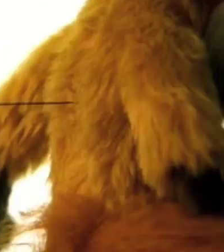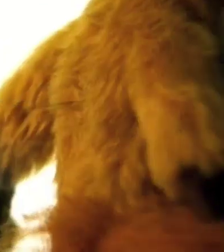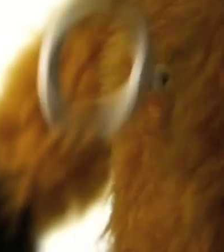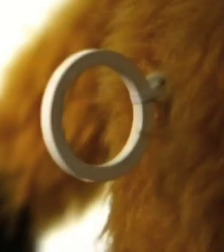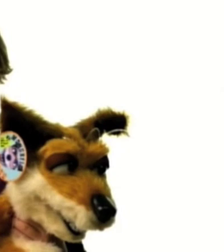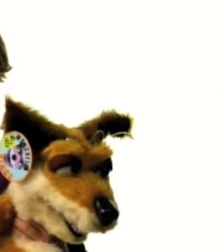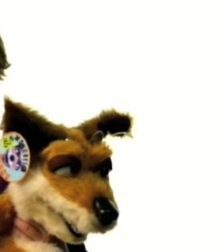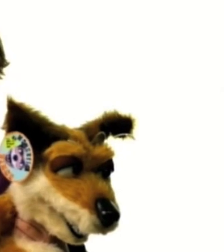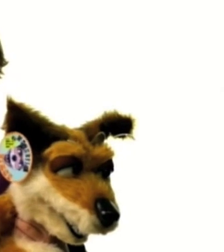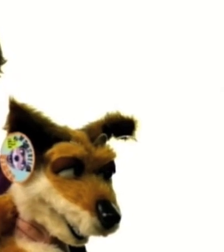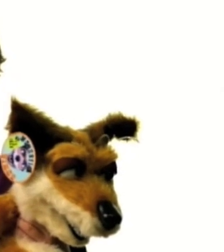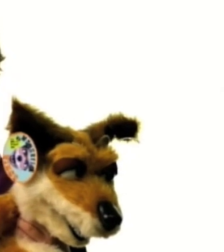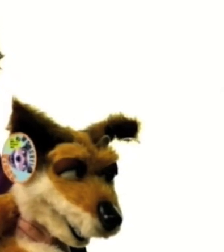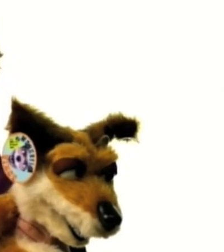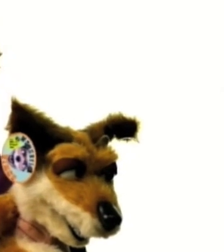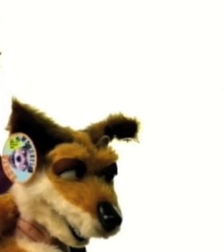swears!